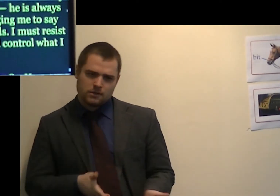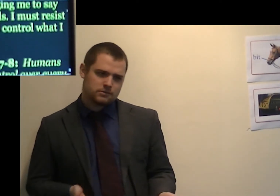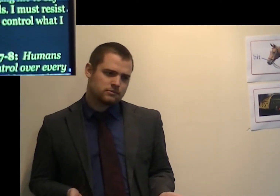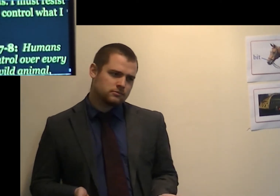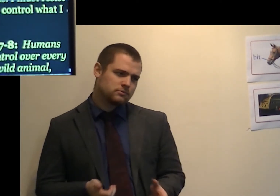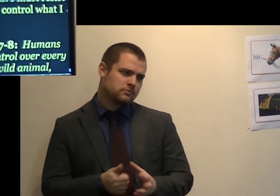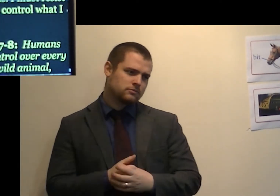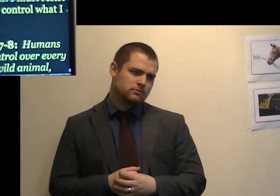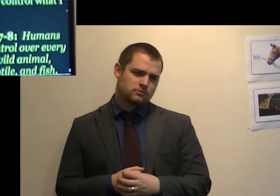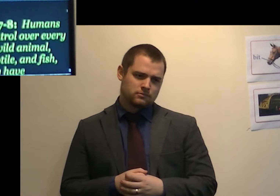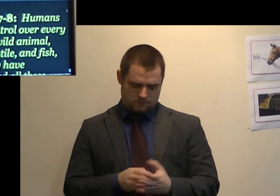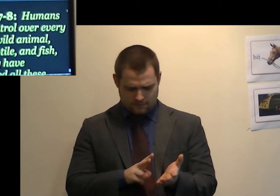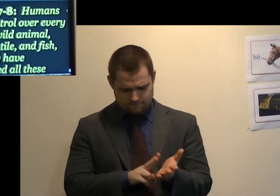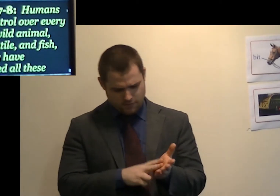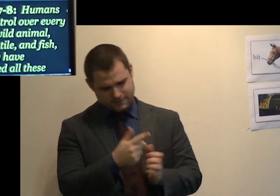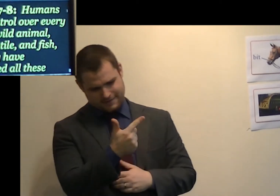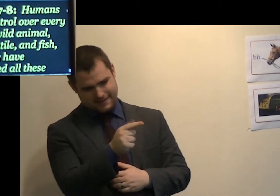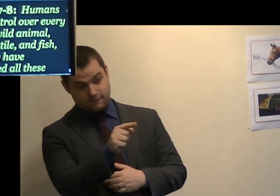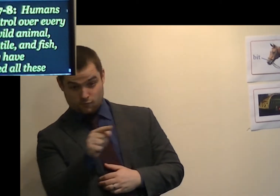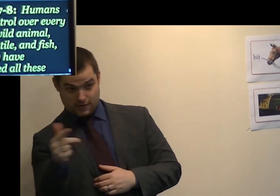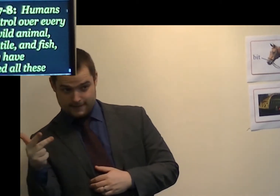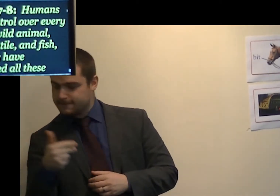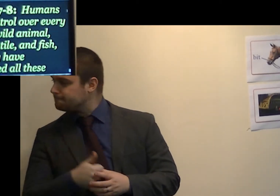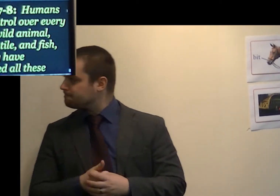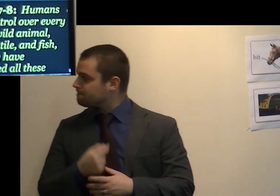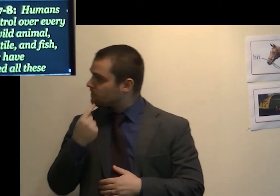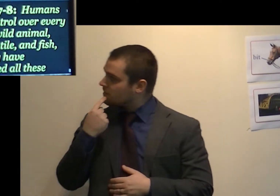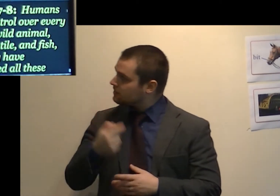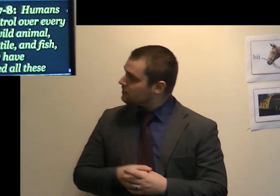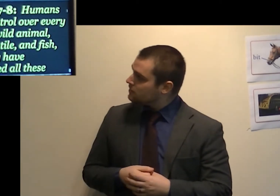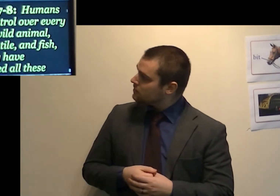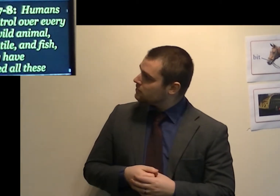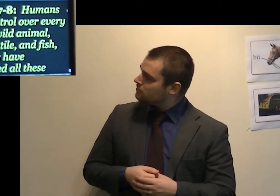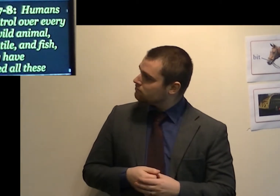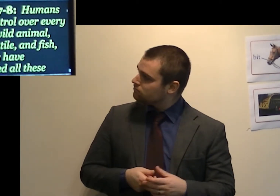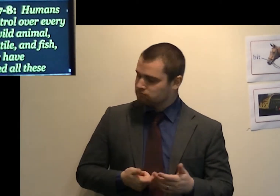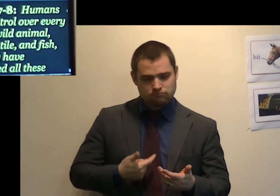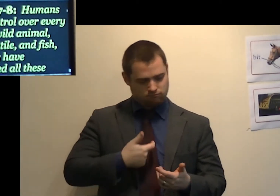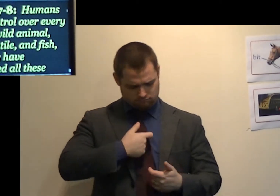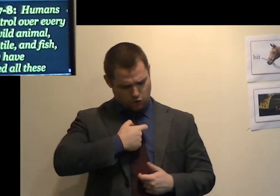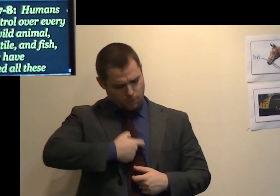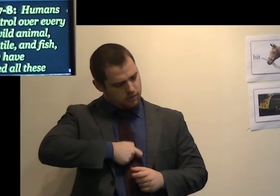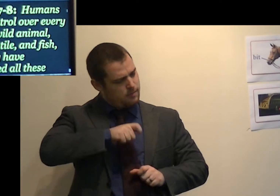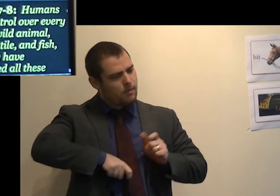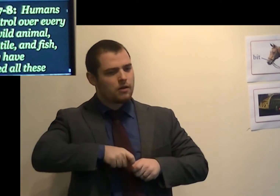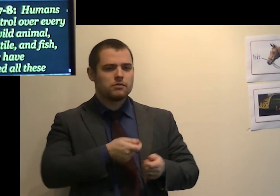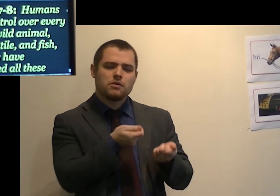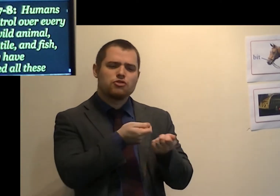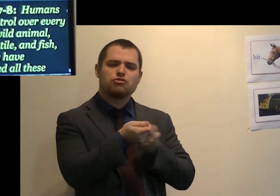Verses 7 to 8 quote, Humans have control over every kind of